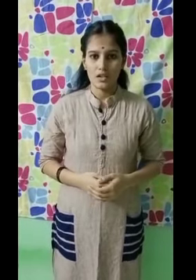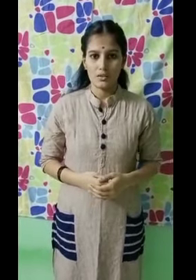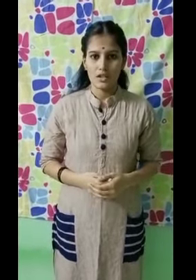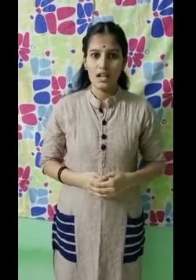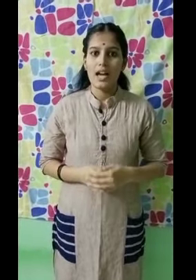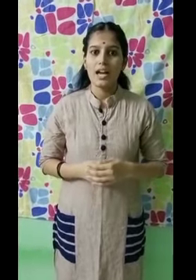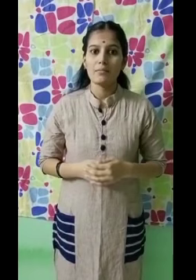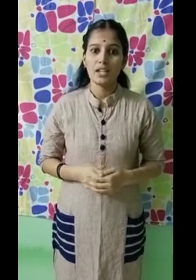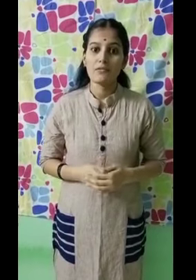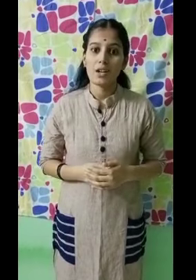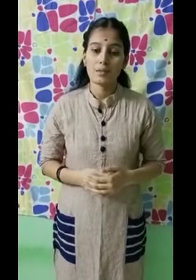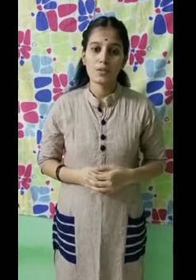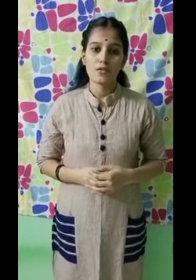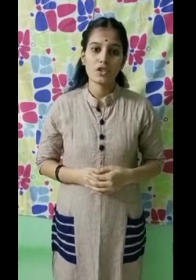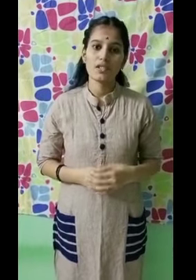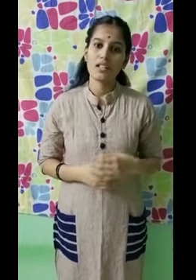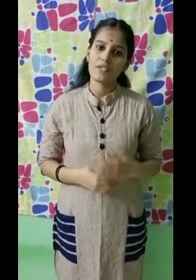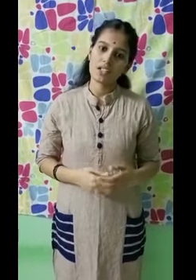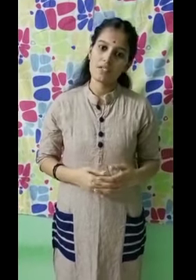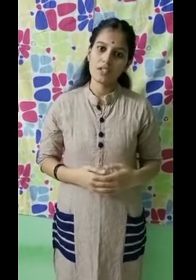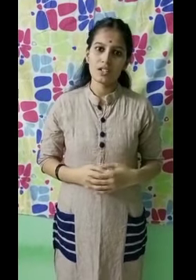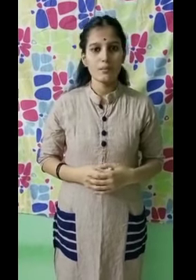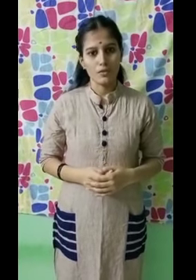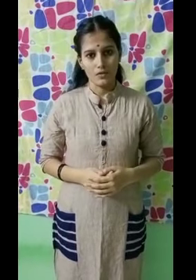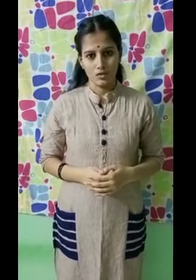country and make the pharmacy professionals effective in their profession.